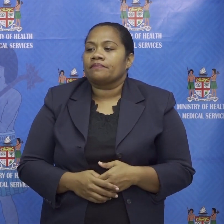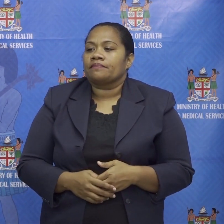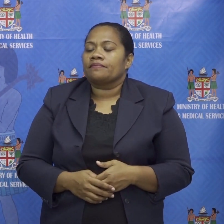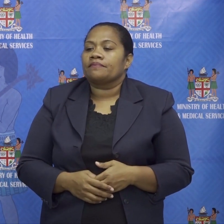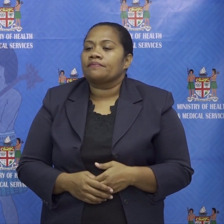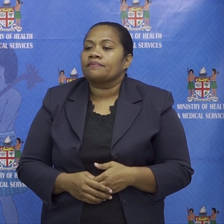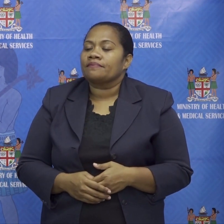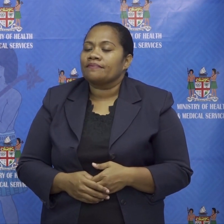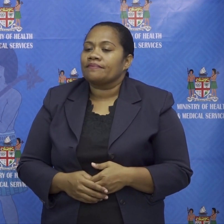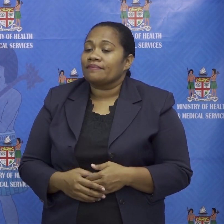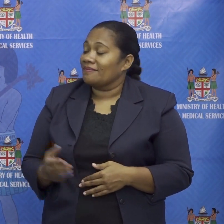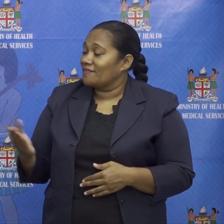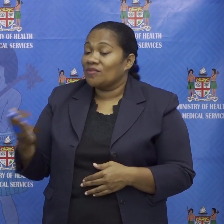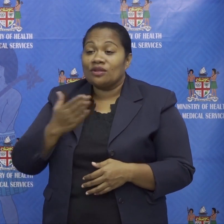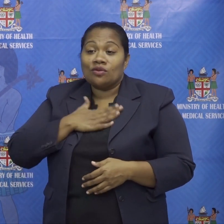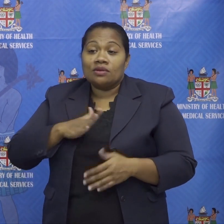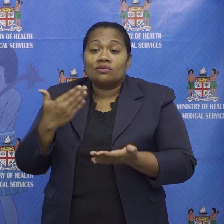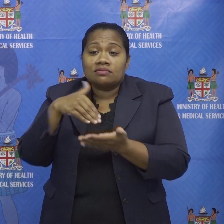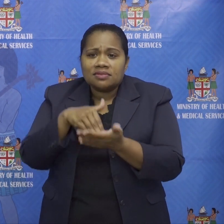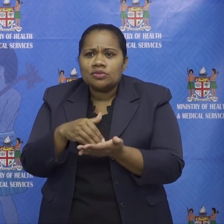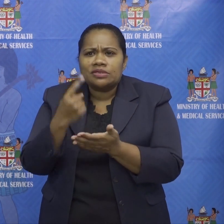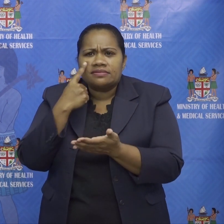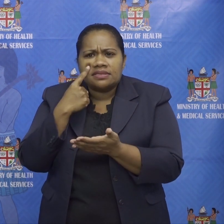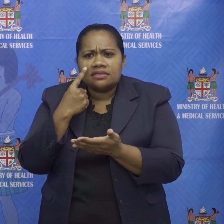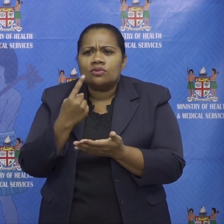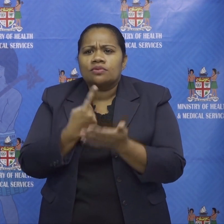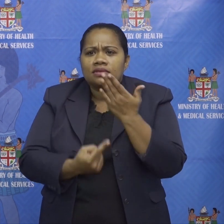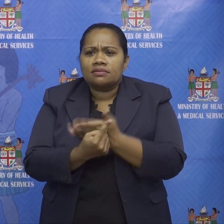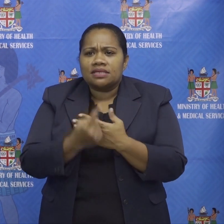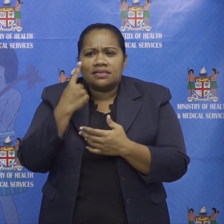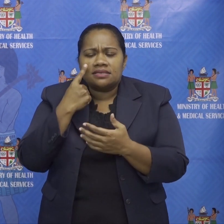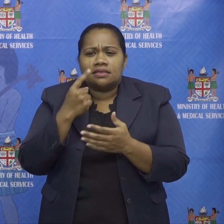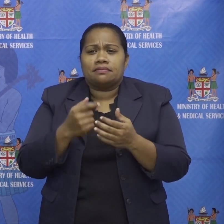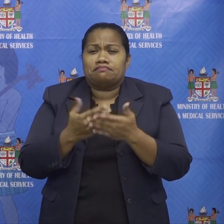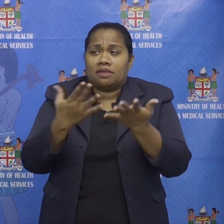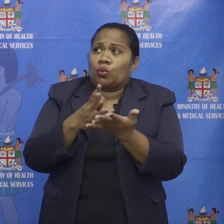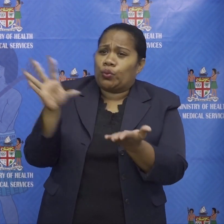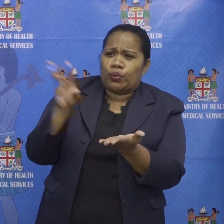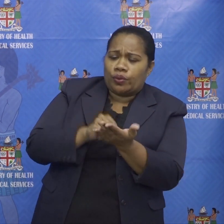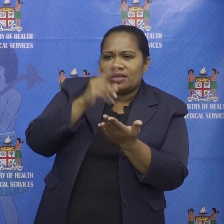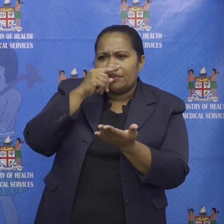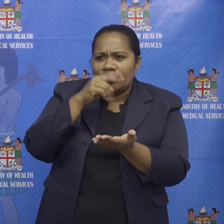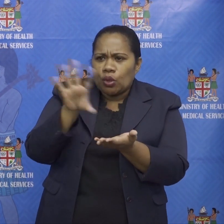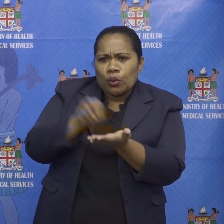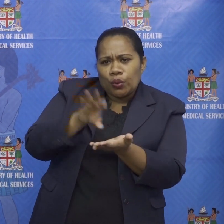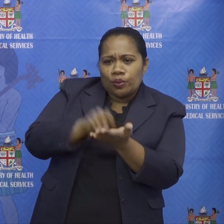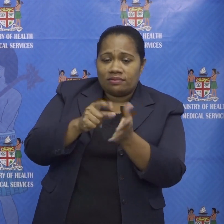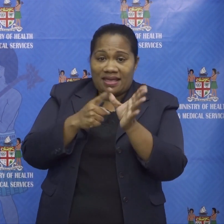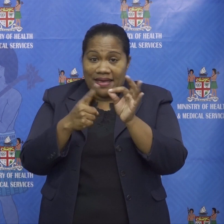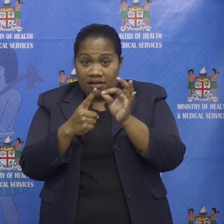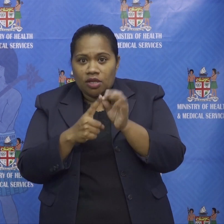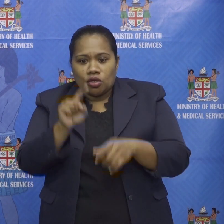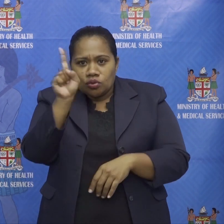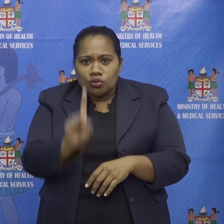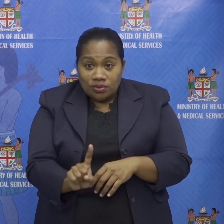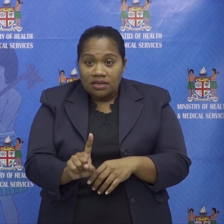i'd just like to add that um we have seen a big increase in the amount of people that are downloading the app recently um so as of today